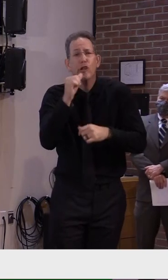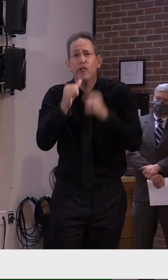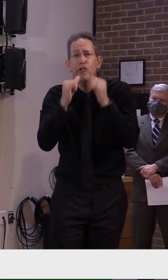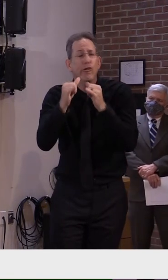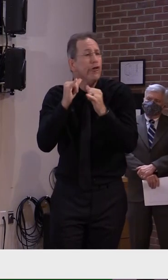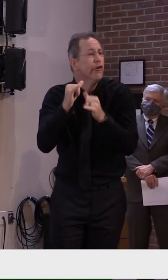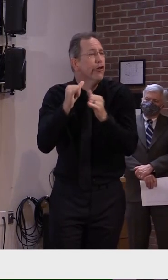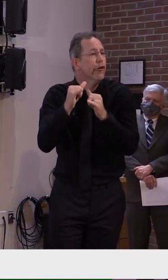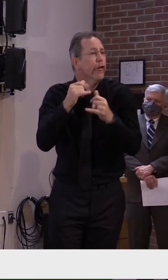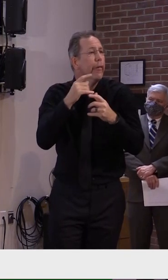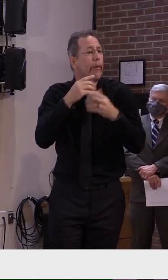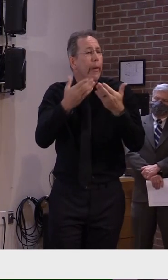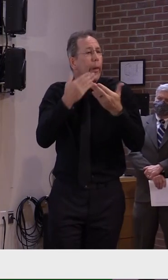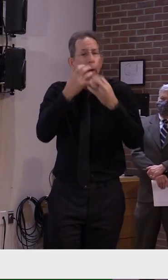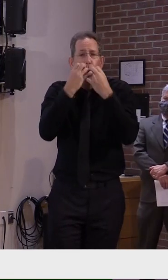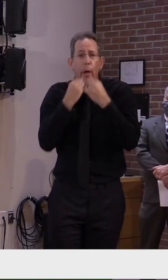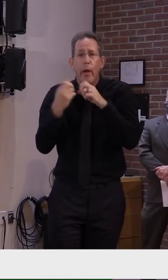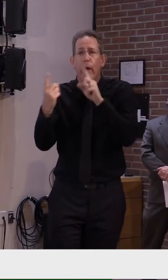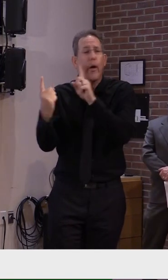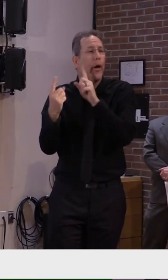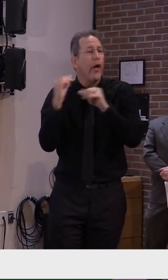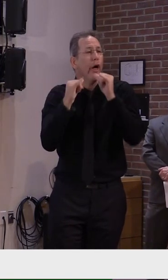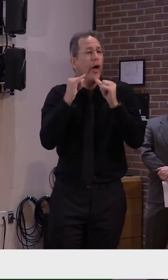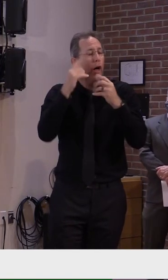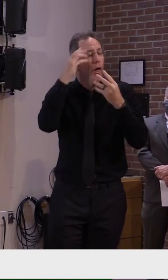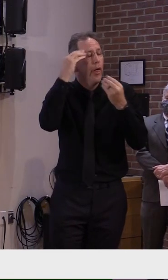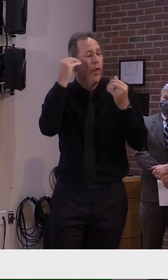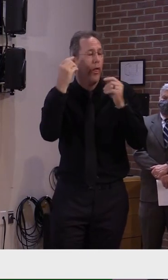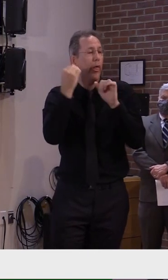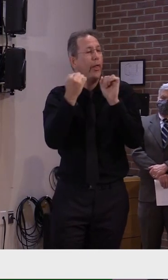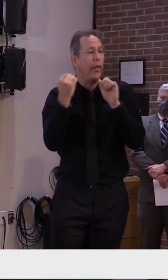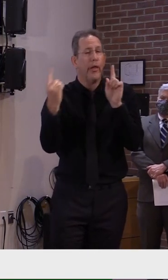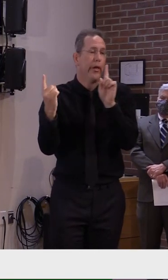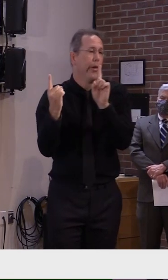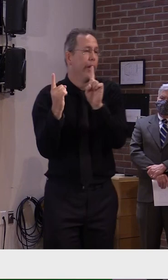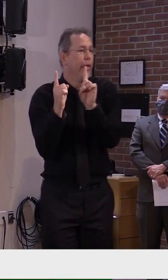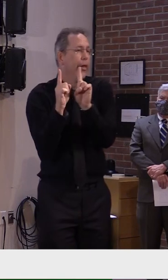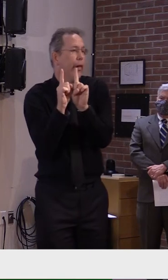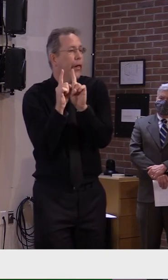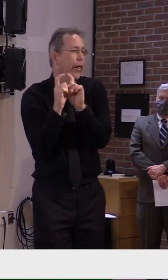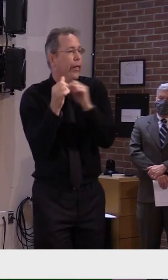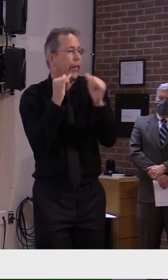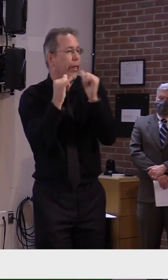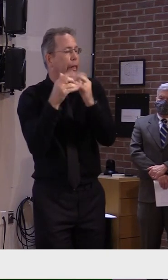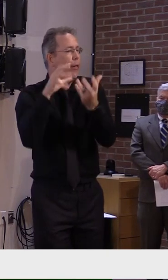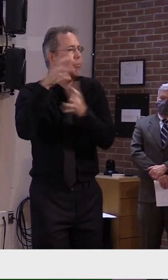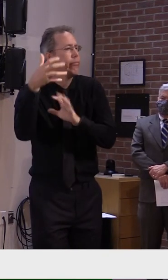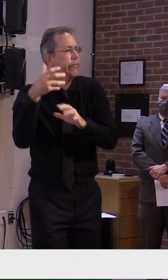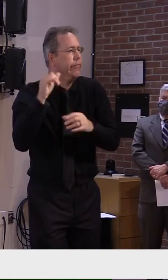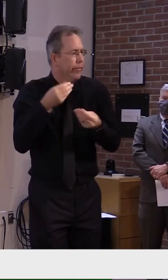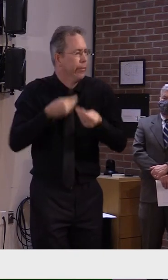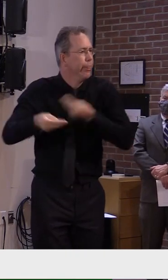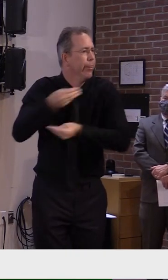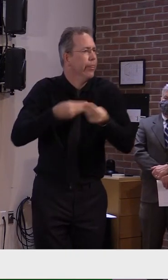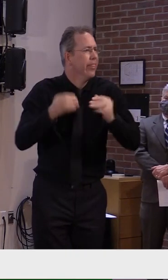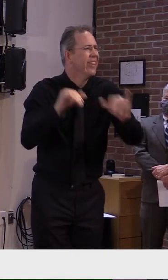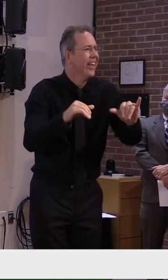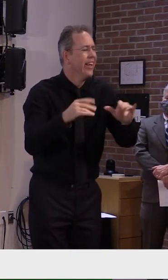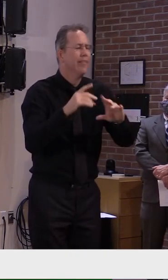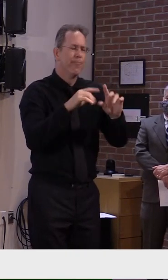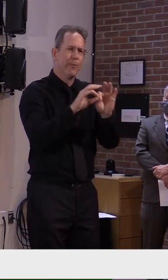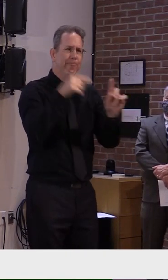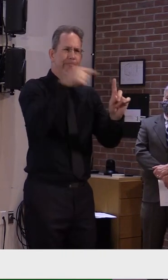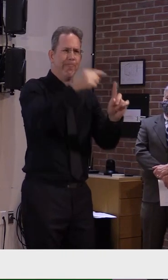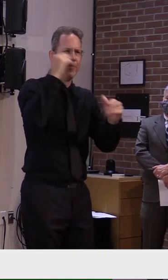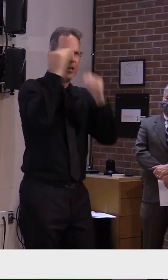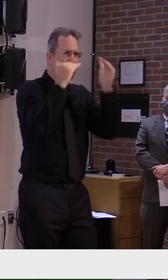they go into work. Sending their kids to school. Visiting another neighbor who works in a nursing home. And